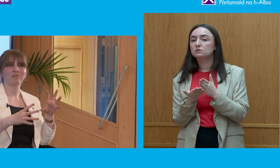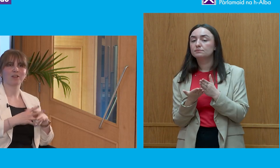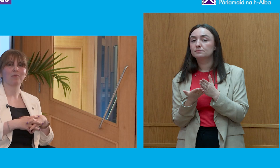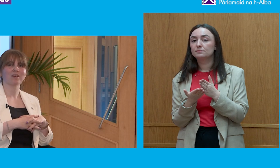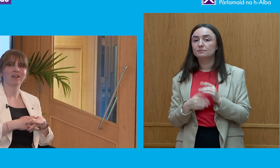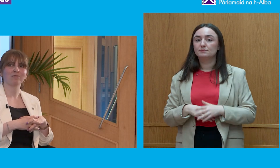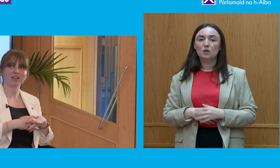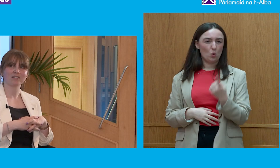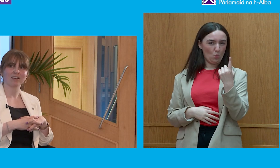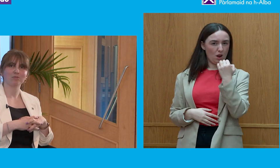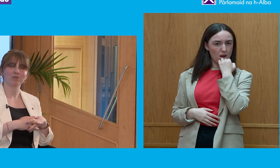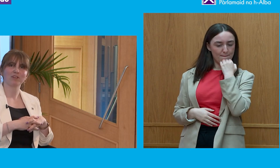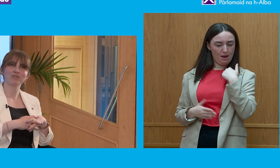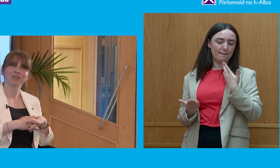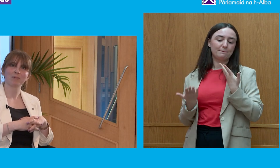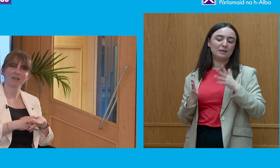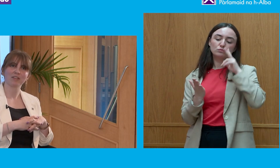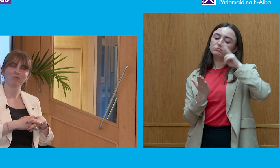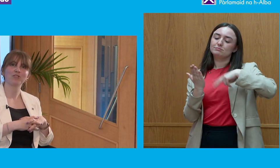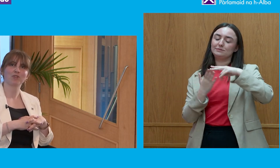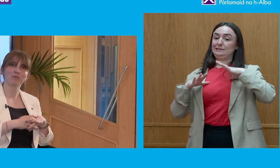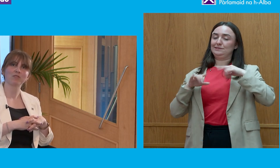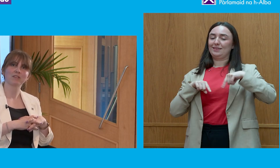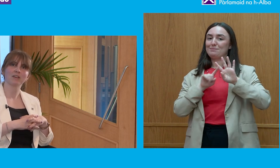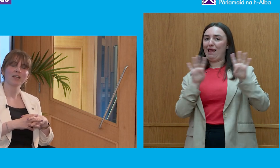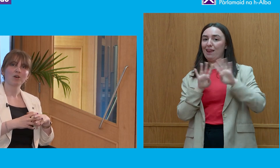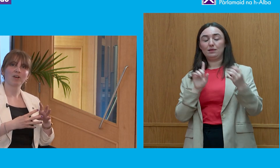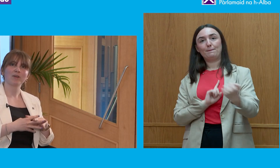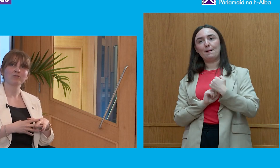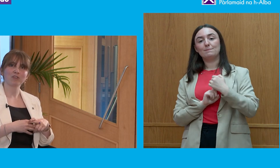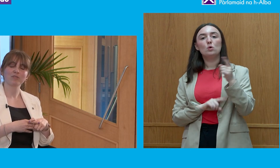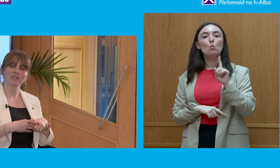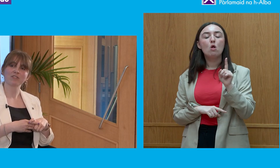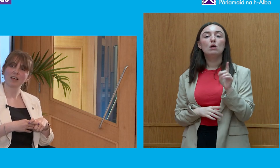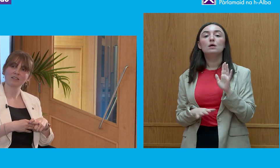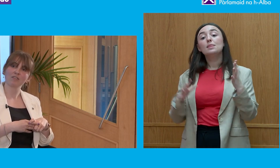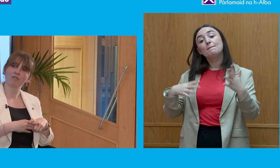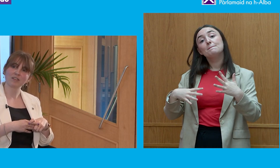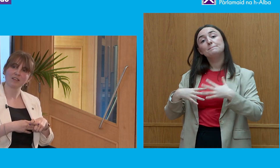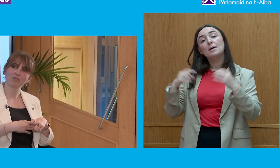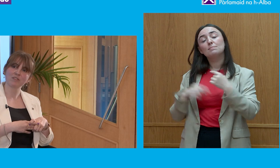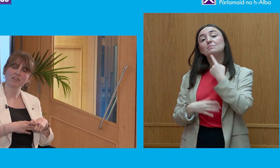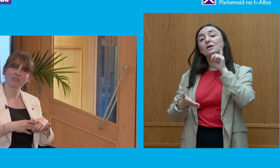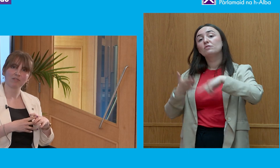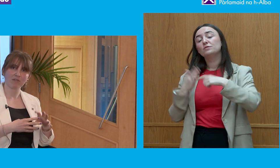number that I read in preparation for this panel that really struck me was the Parliamentary Commissioner for Standards Office. They received 5